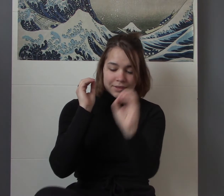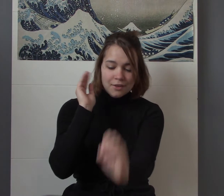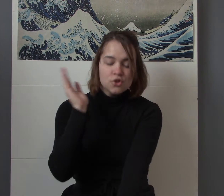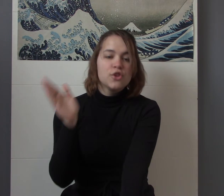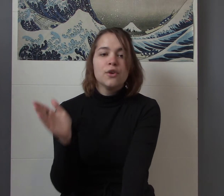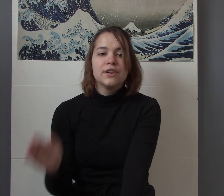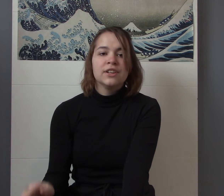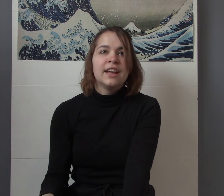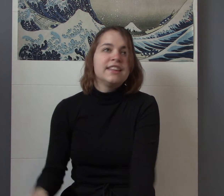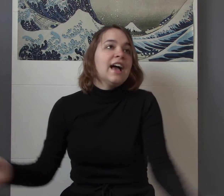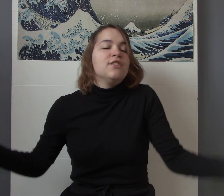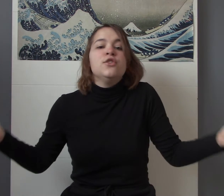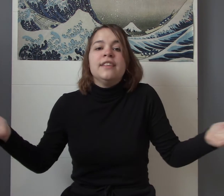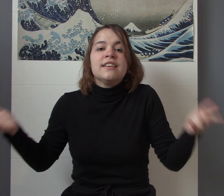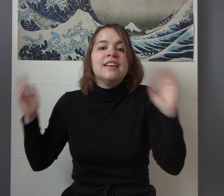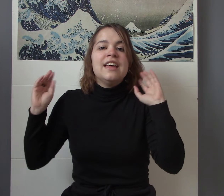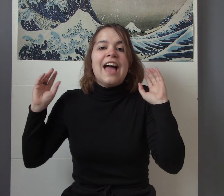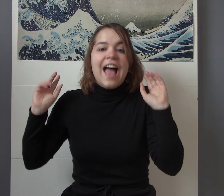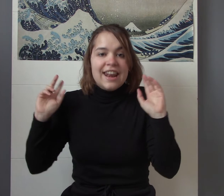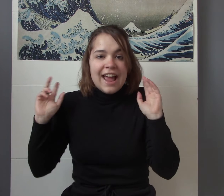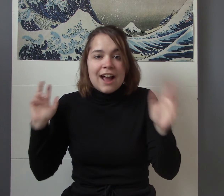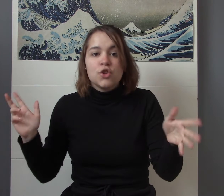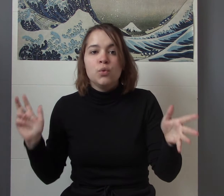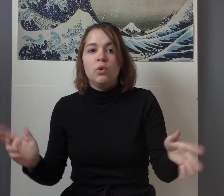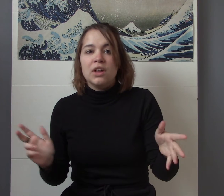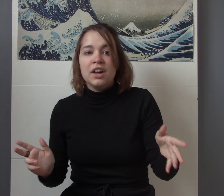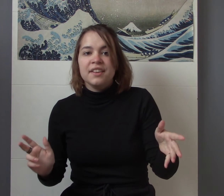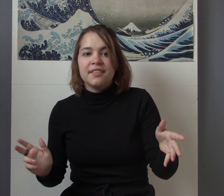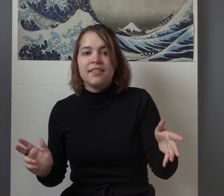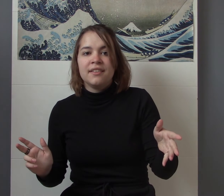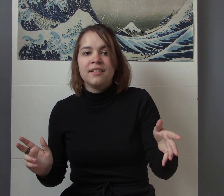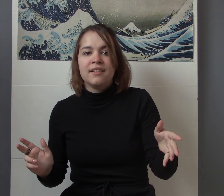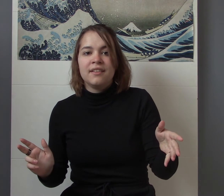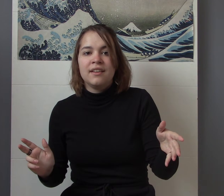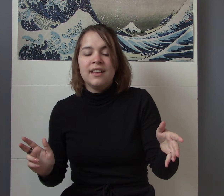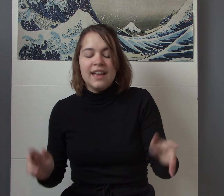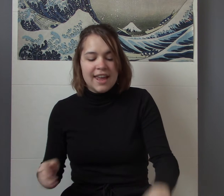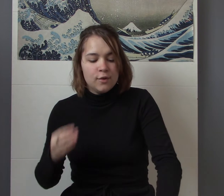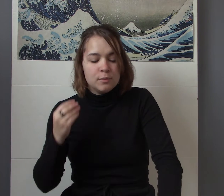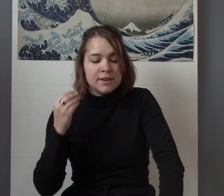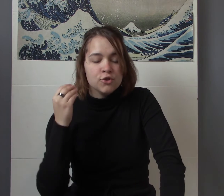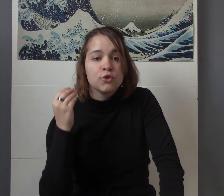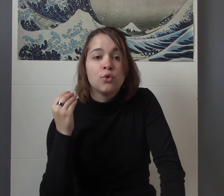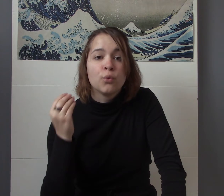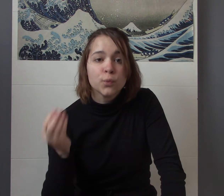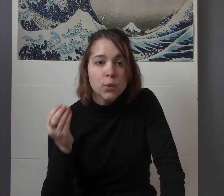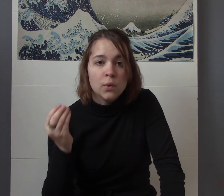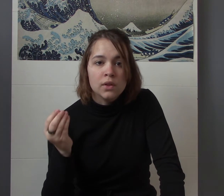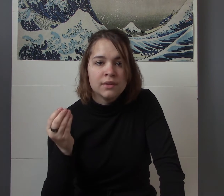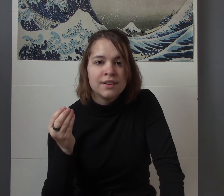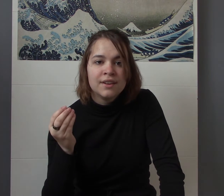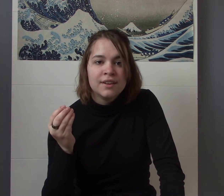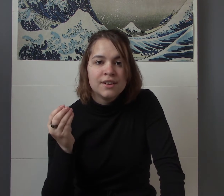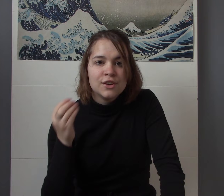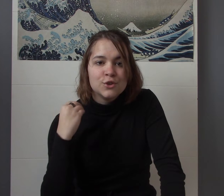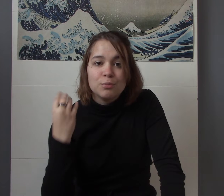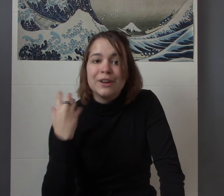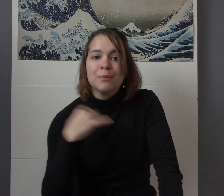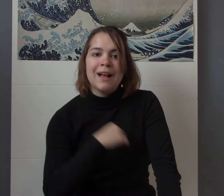she's over here like yeah she's like an actual goddess and it would be just cruel to bring her back